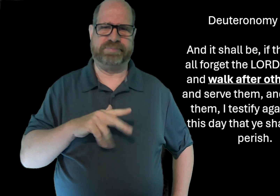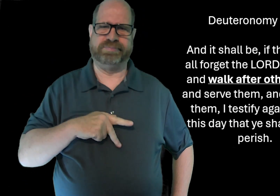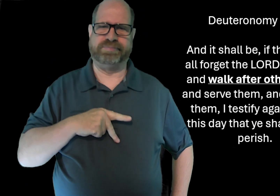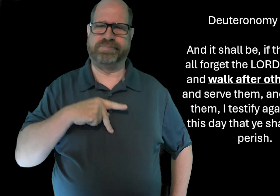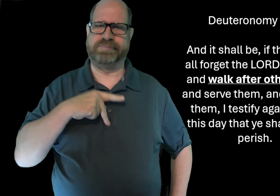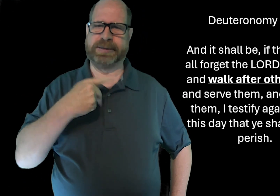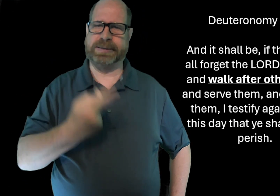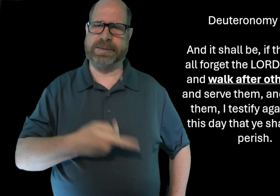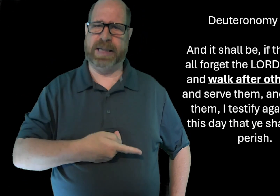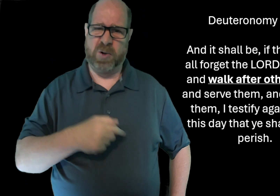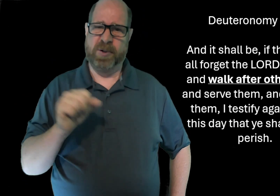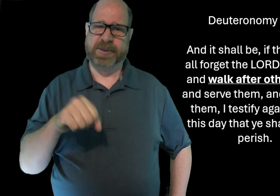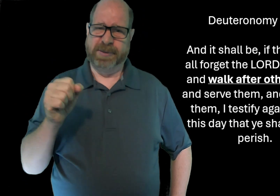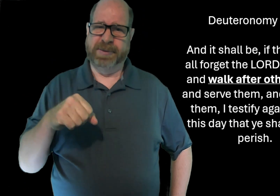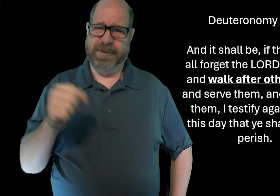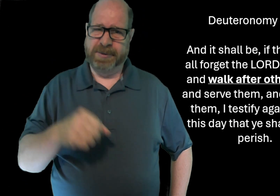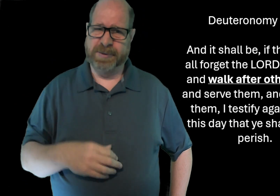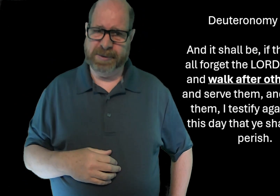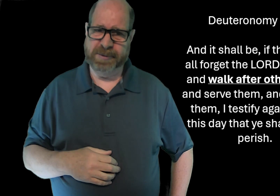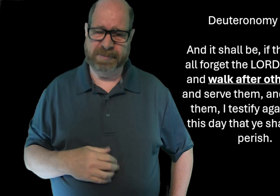God will be upset. He will.